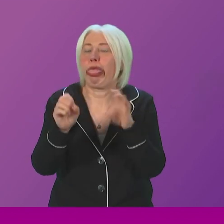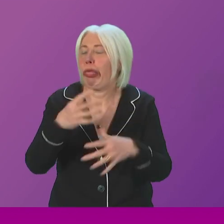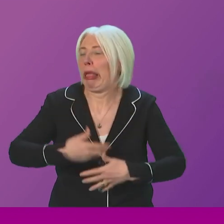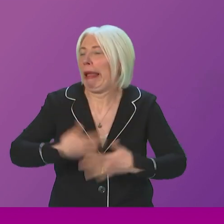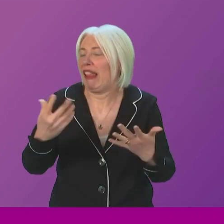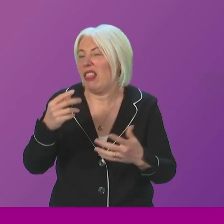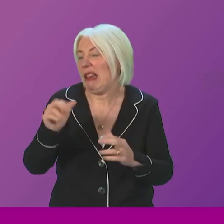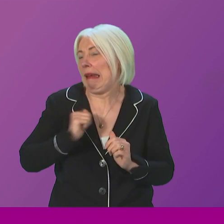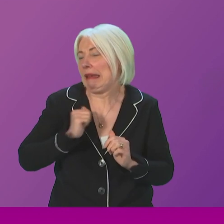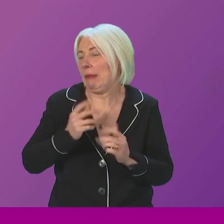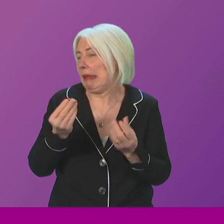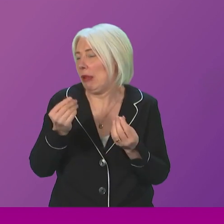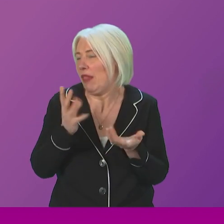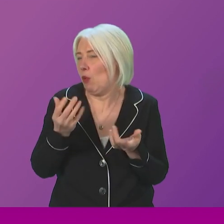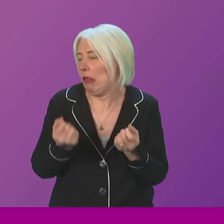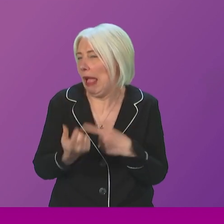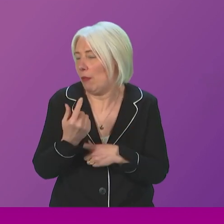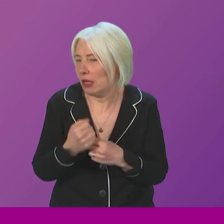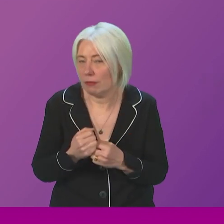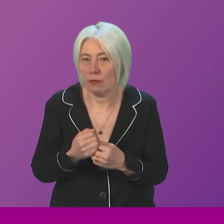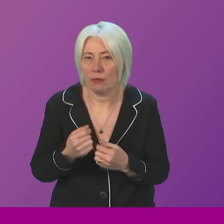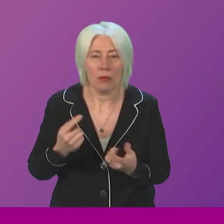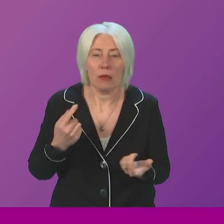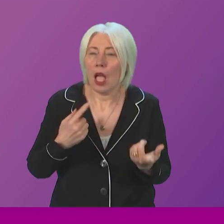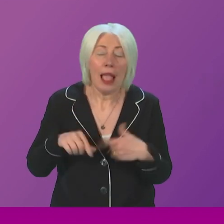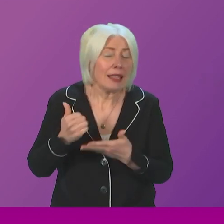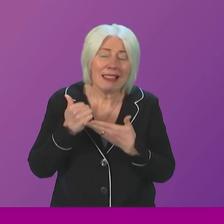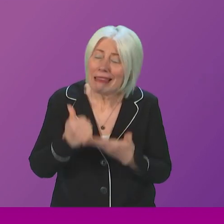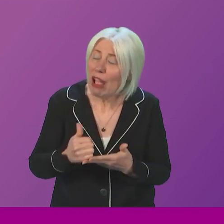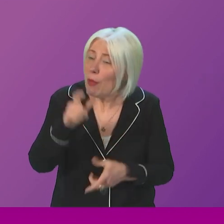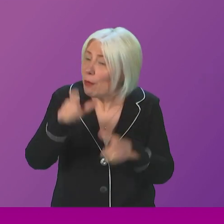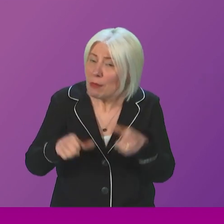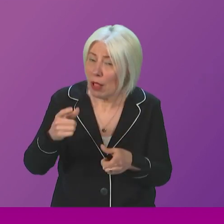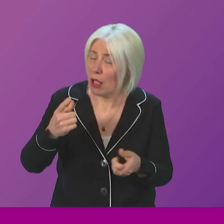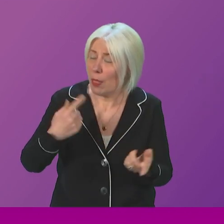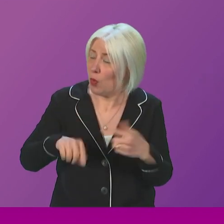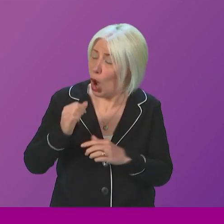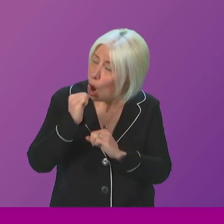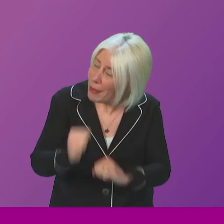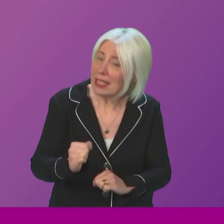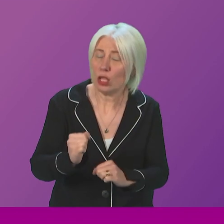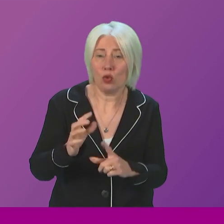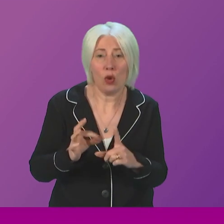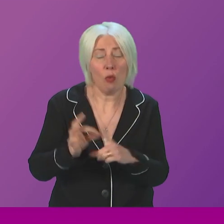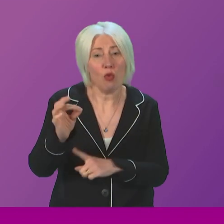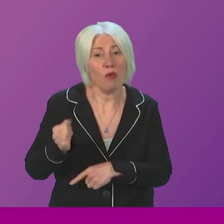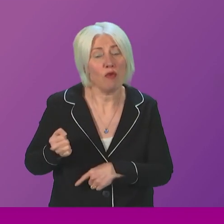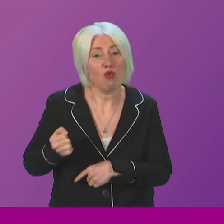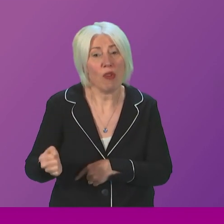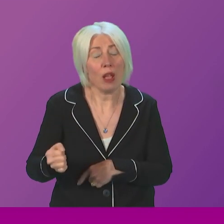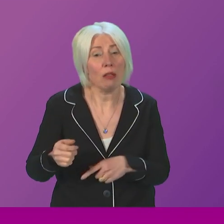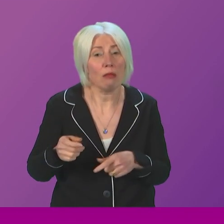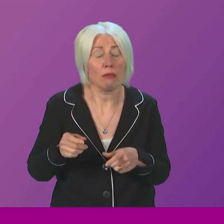And speculation, frankly, it doesn't help anybody in here, certainly it doesn't help passengers that we are committed to improving the rail network for.